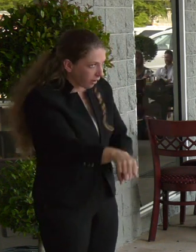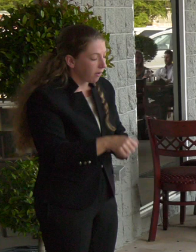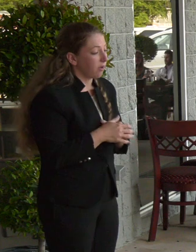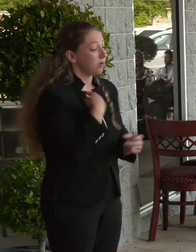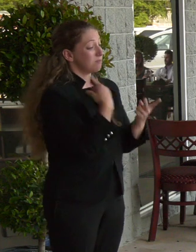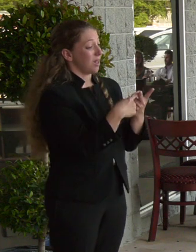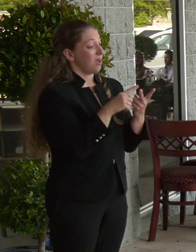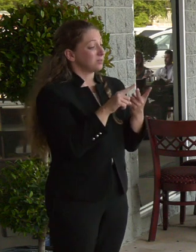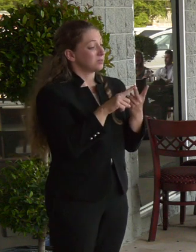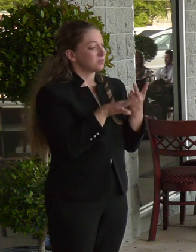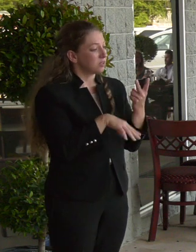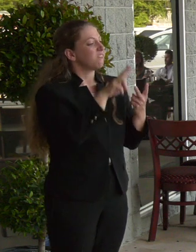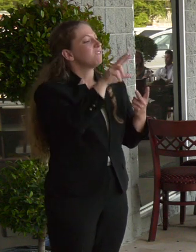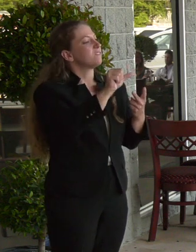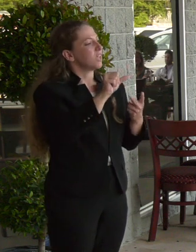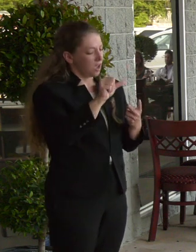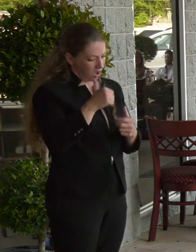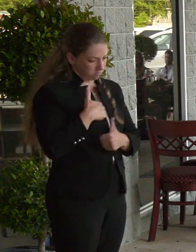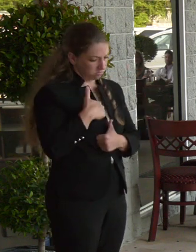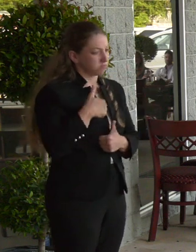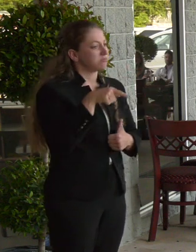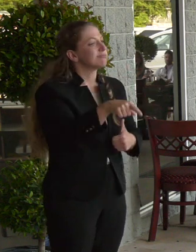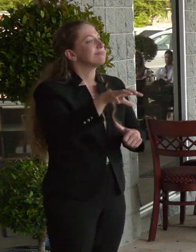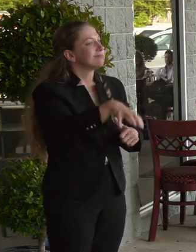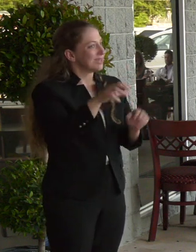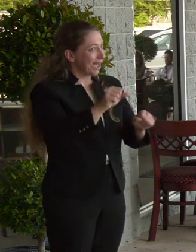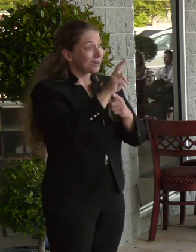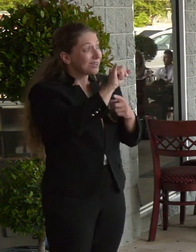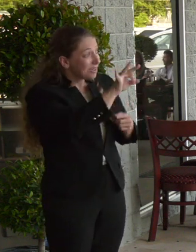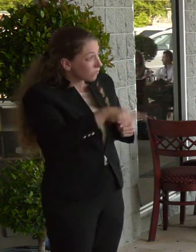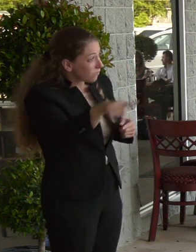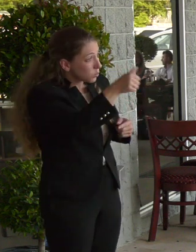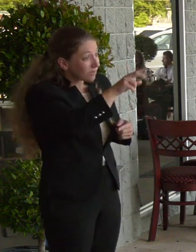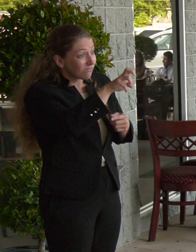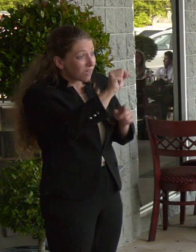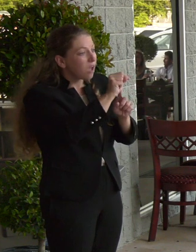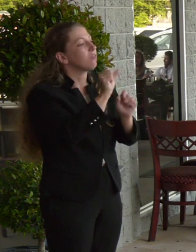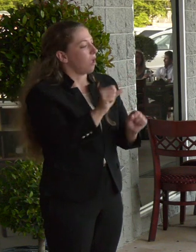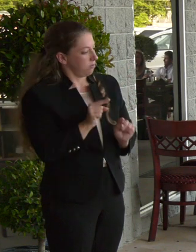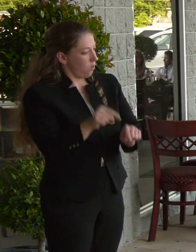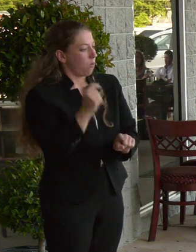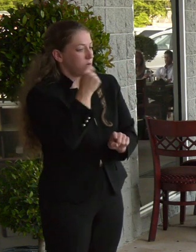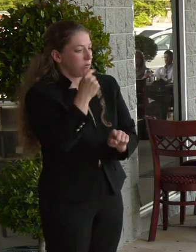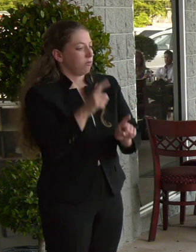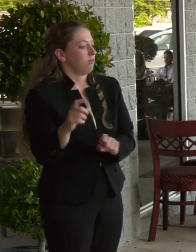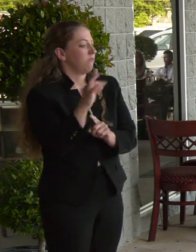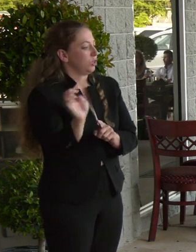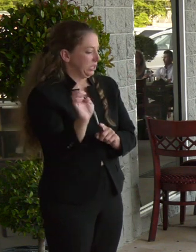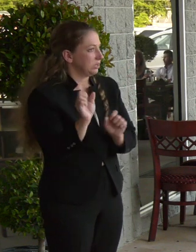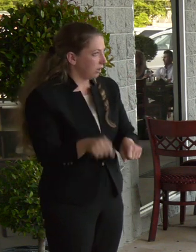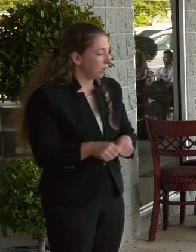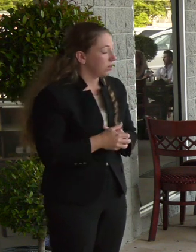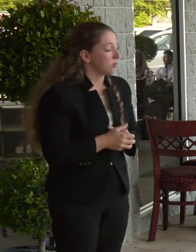Street is offering testing for VA patients free of charge. Information on these locations and a map of available testing sites throughout Jacksonville can